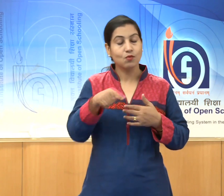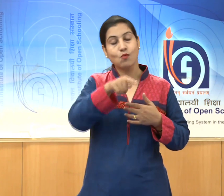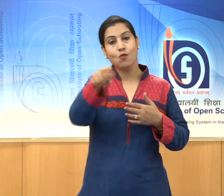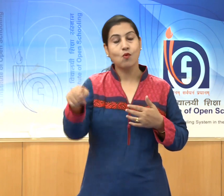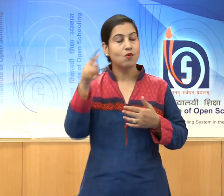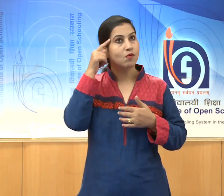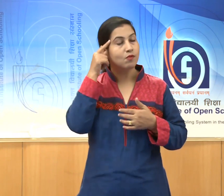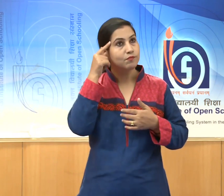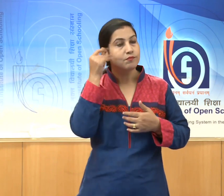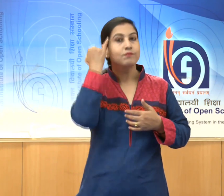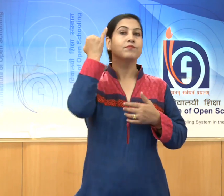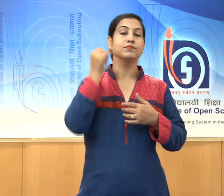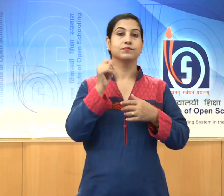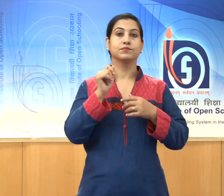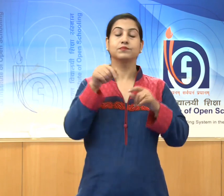human form.